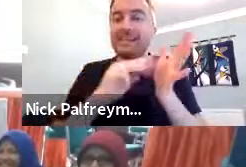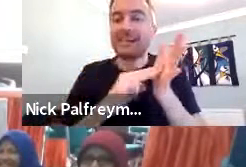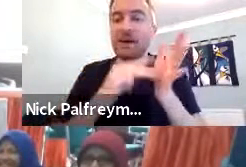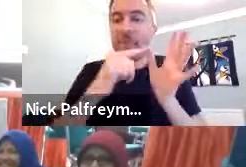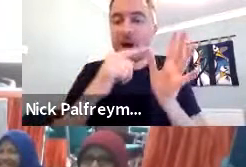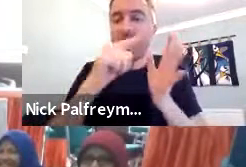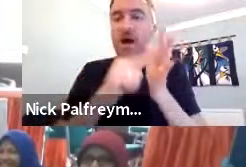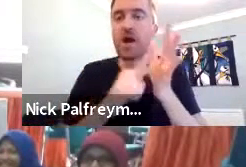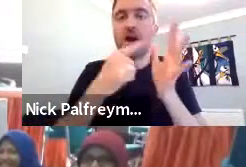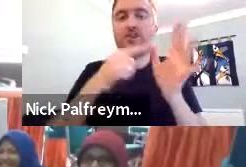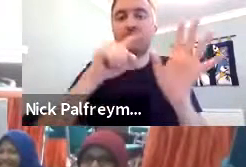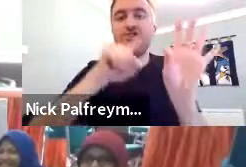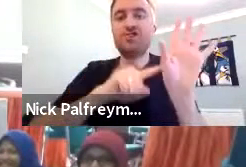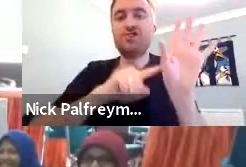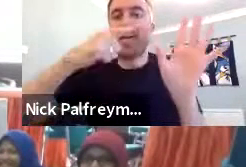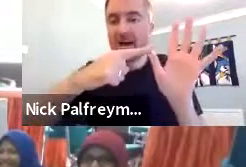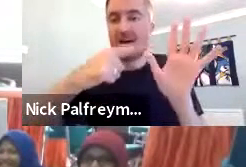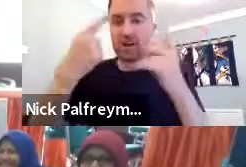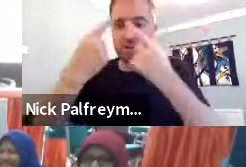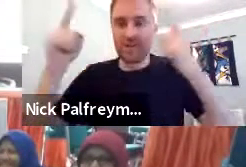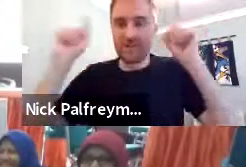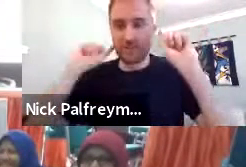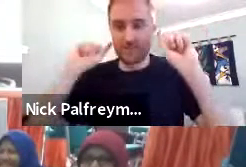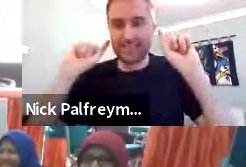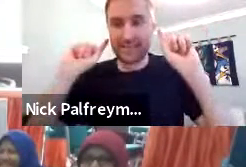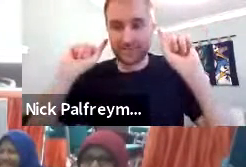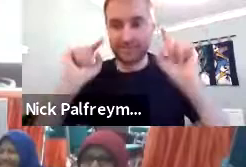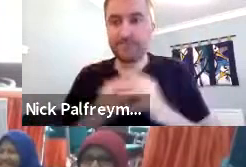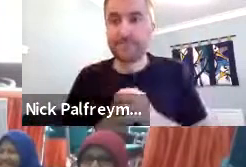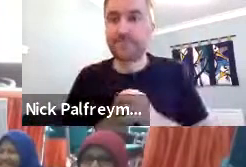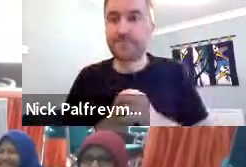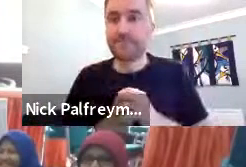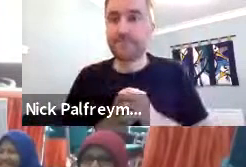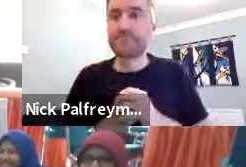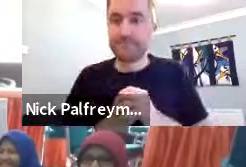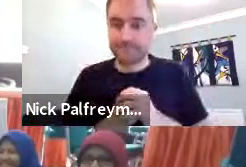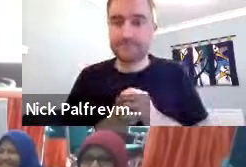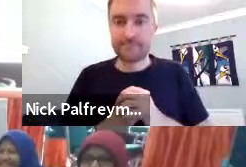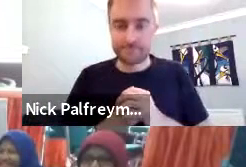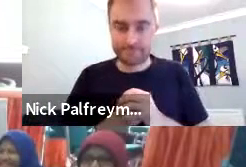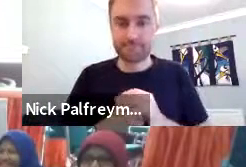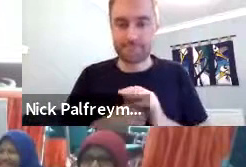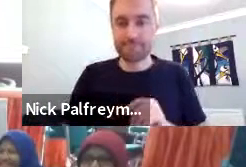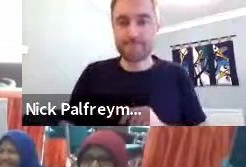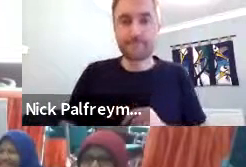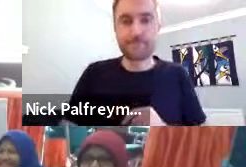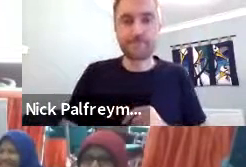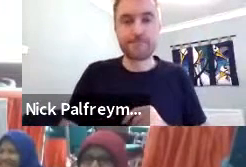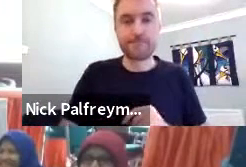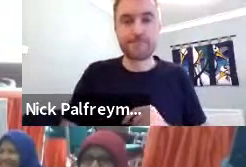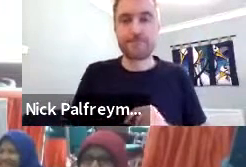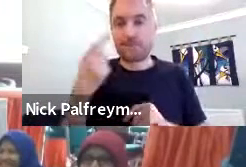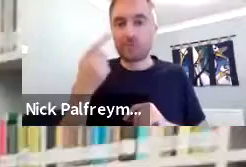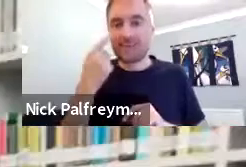university in Jakarta, and it was the Akmajaya University in Jakarta.